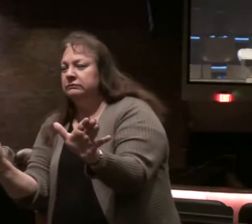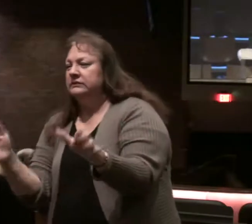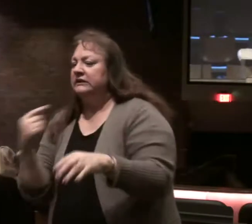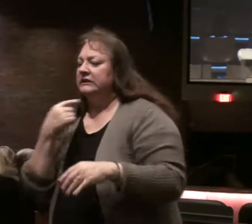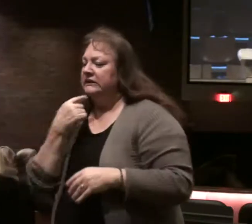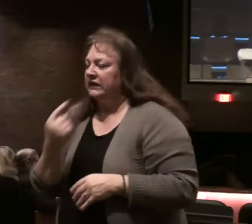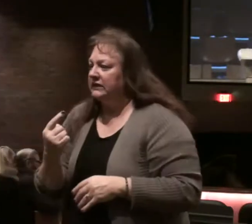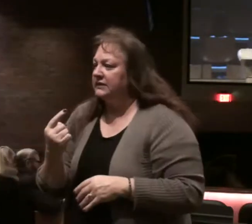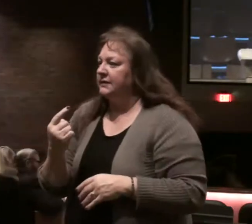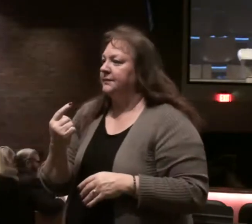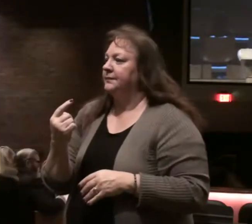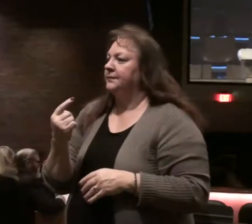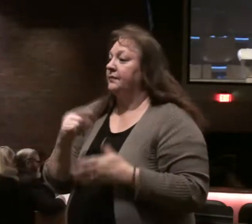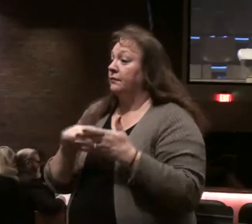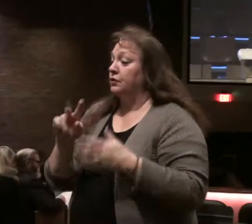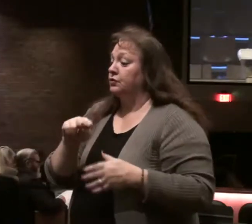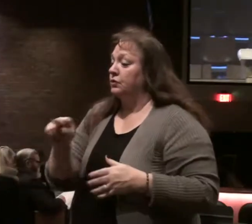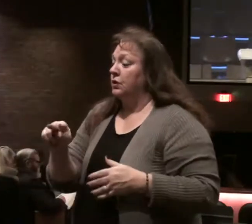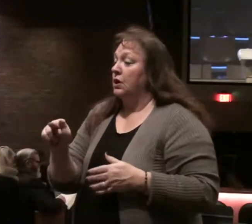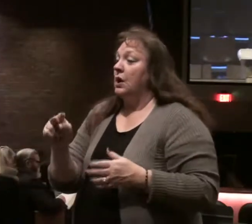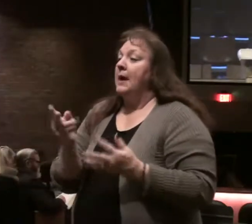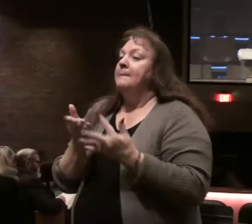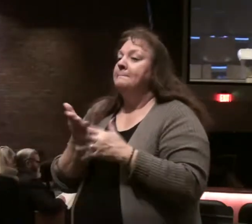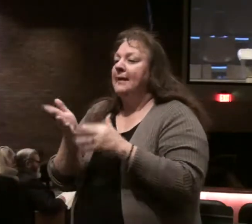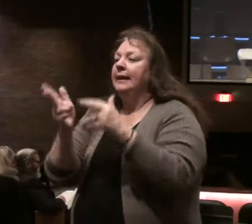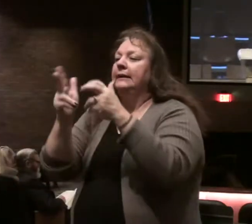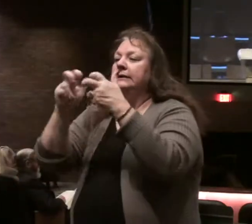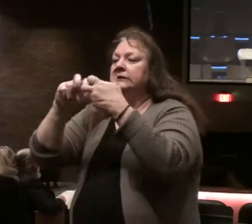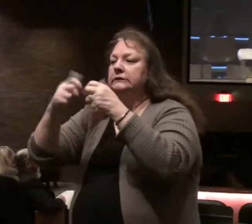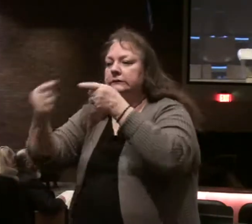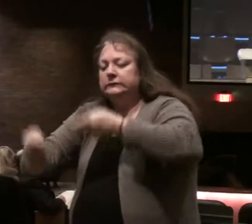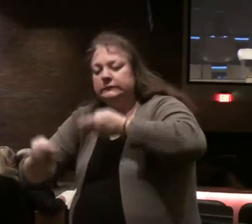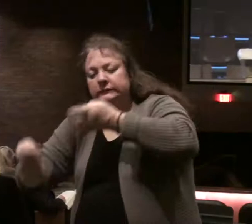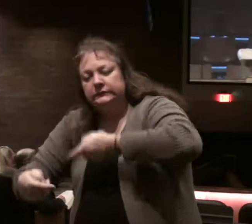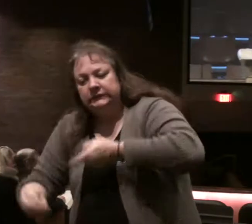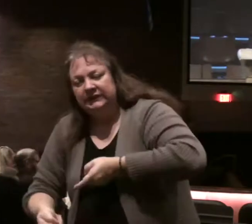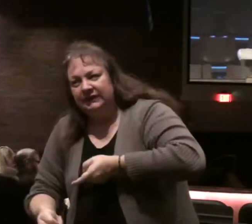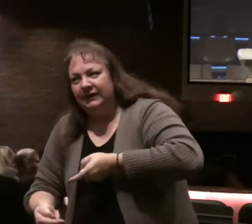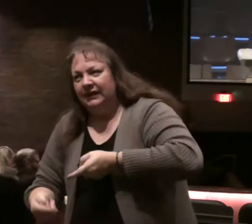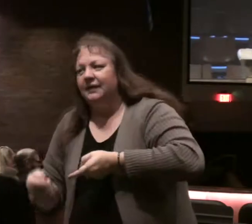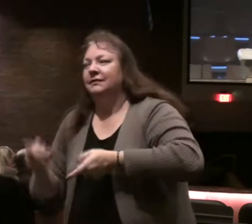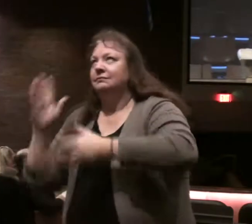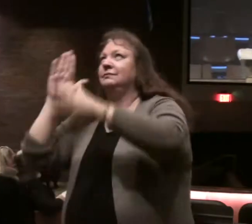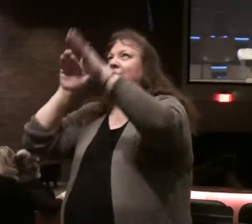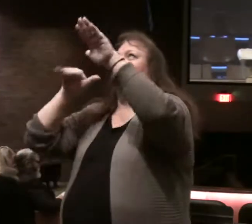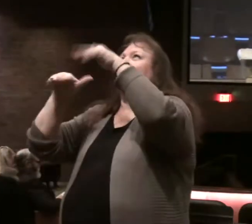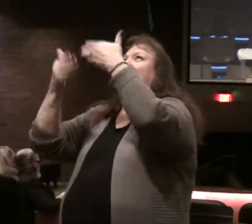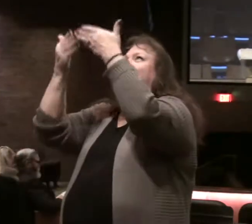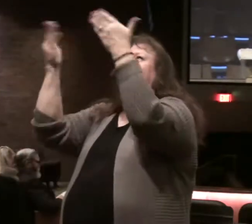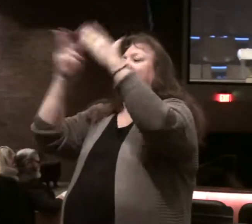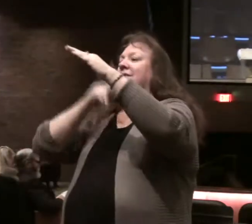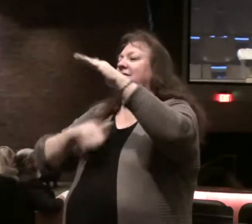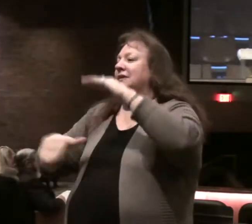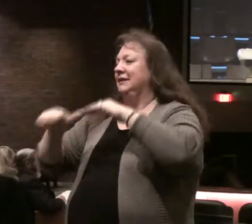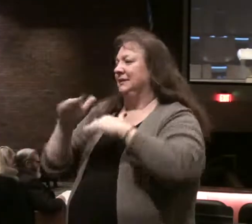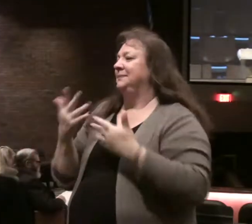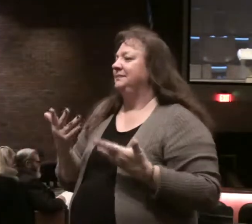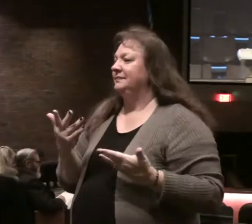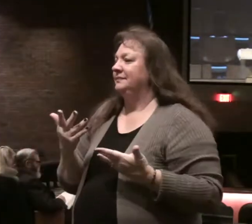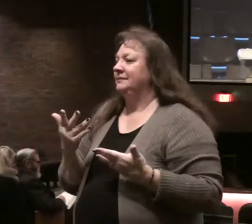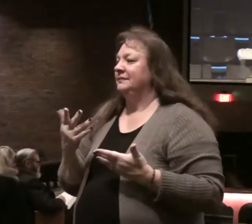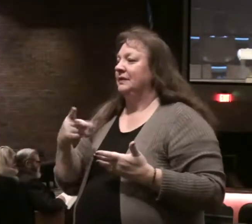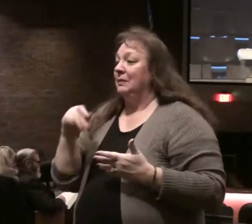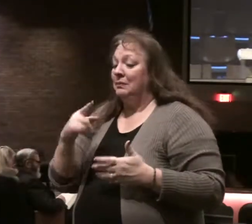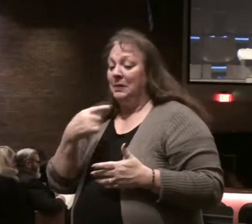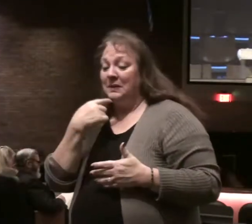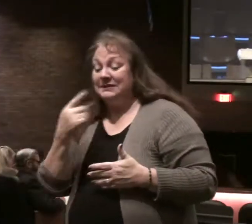tells them in Acts 14 22 through many tribulations you must enter the kingdom of God Paul tells Timothy